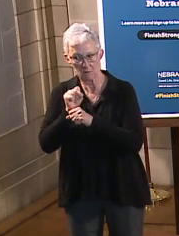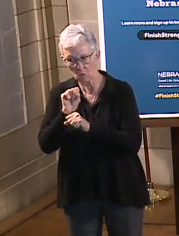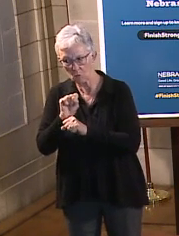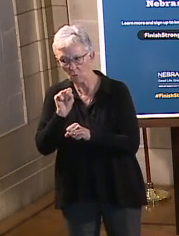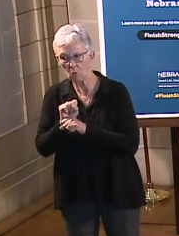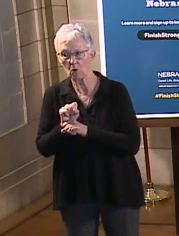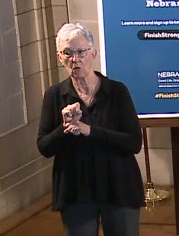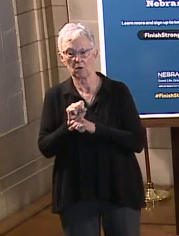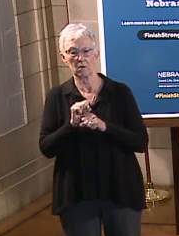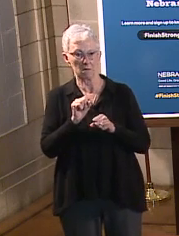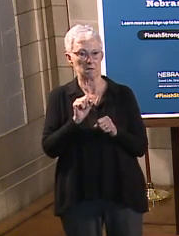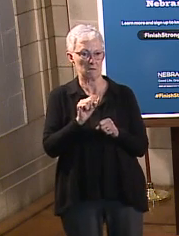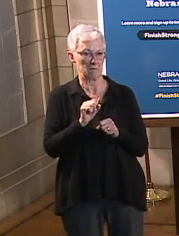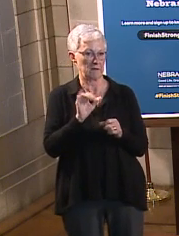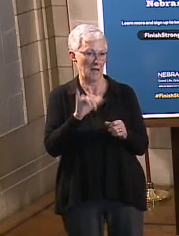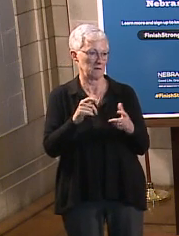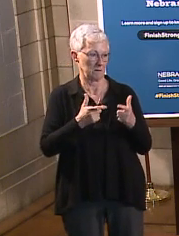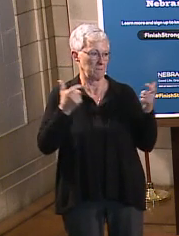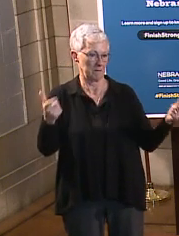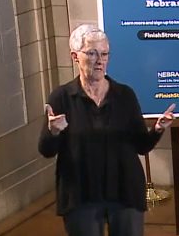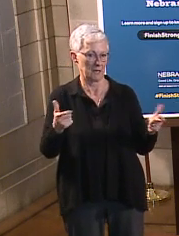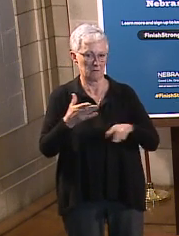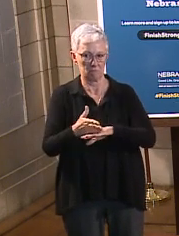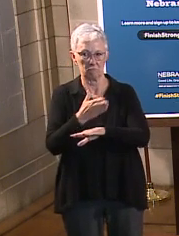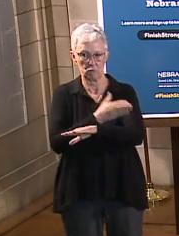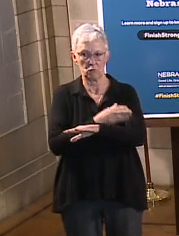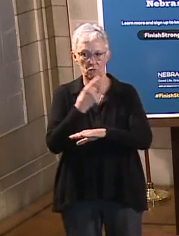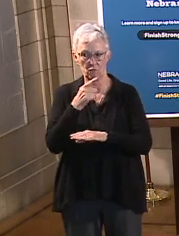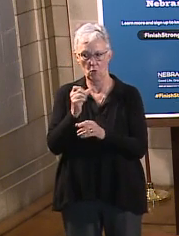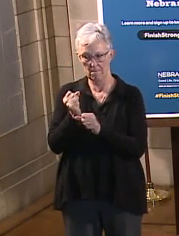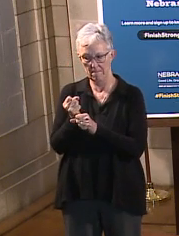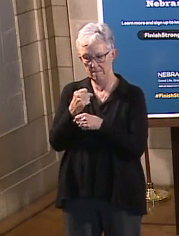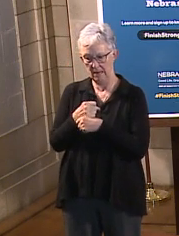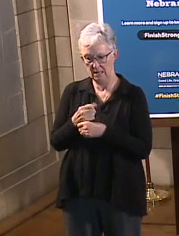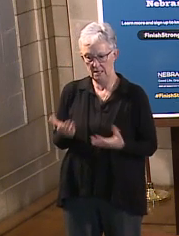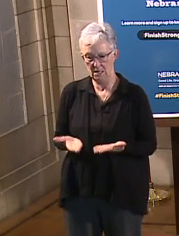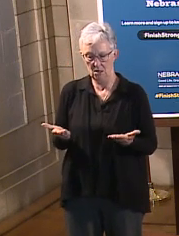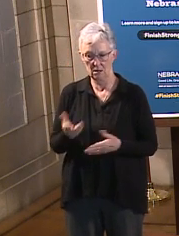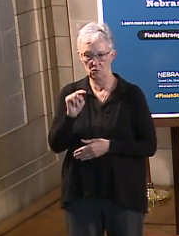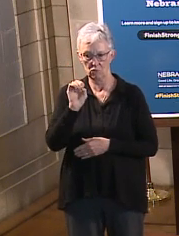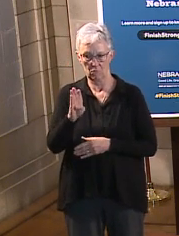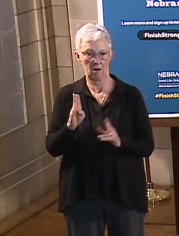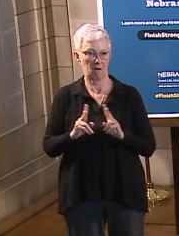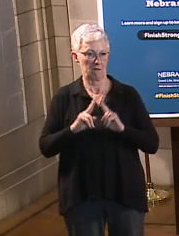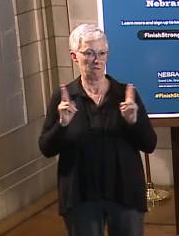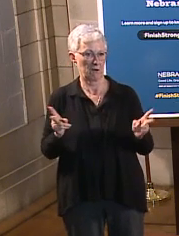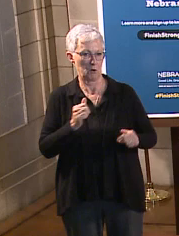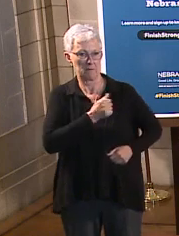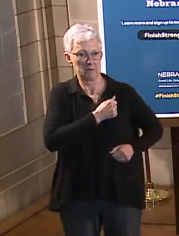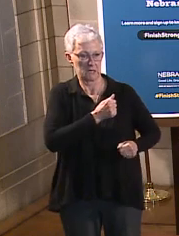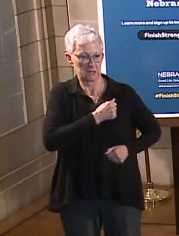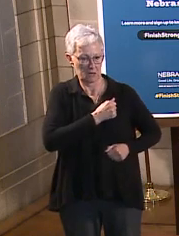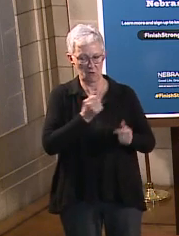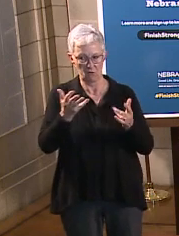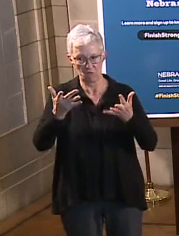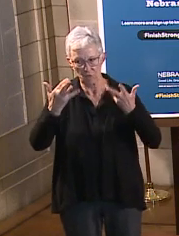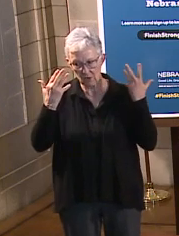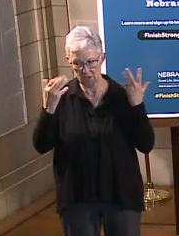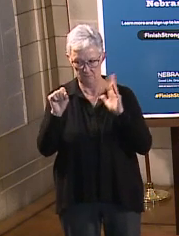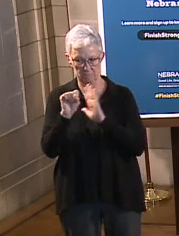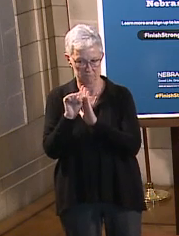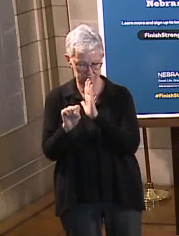transitioning, that takes a big step again towards making Nebraska a very military friendly state.